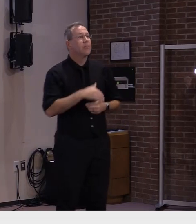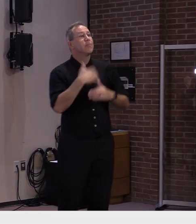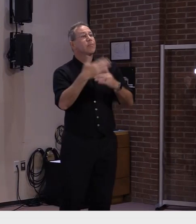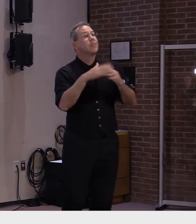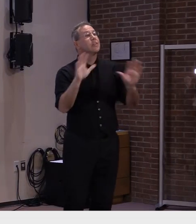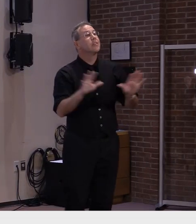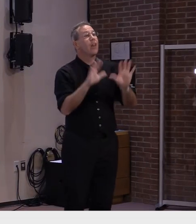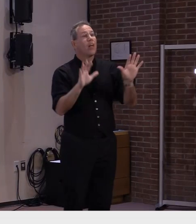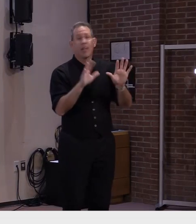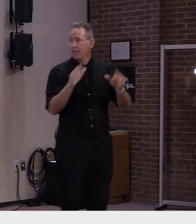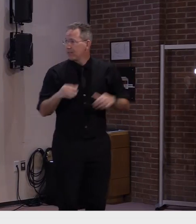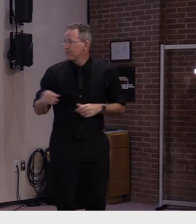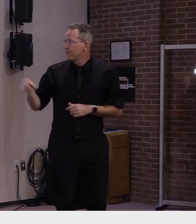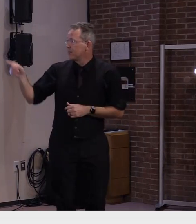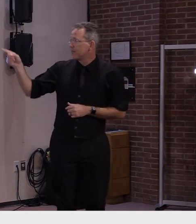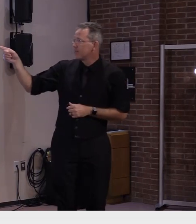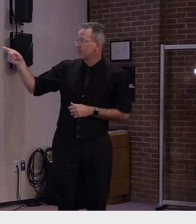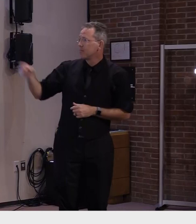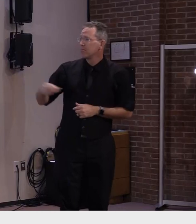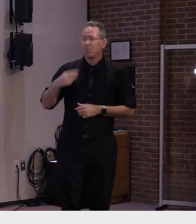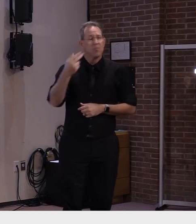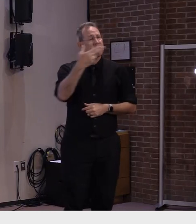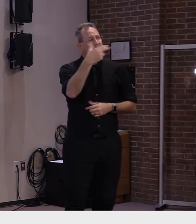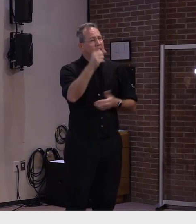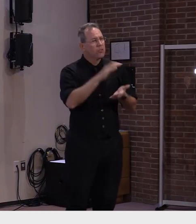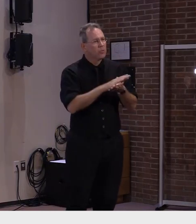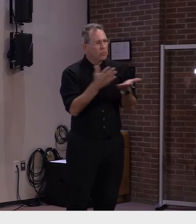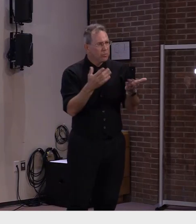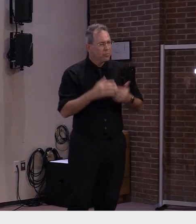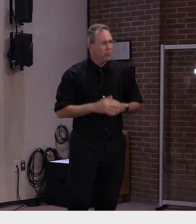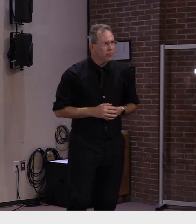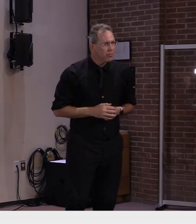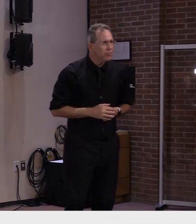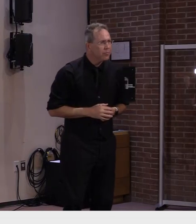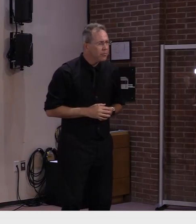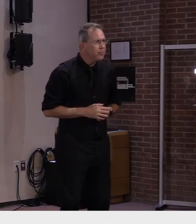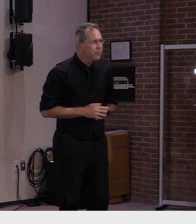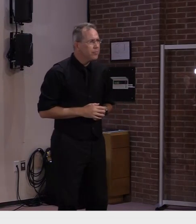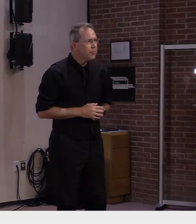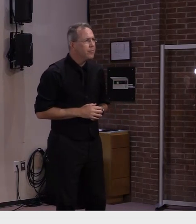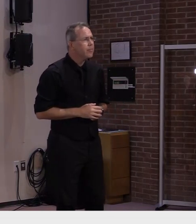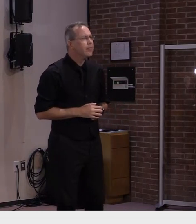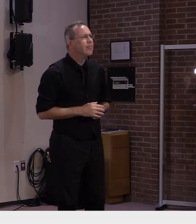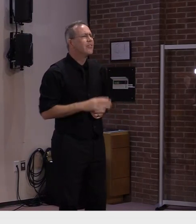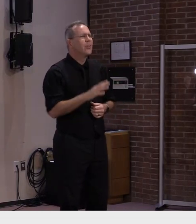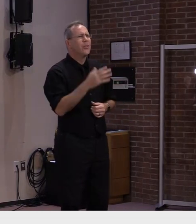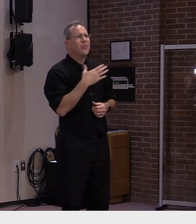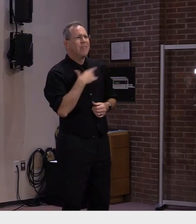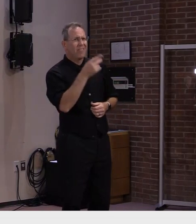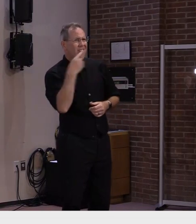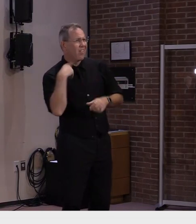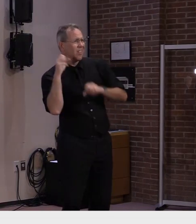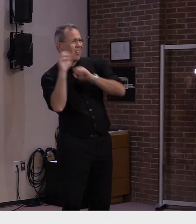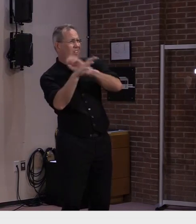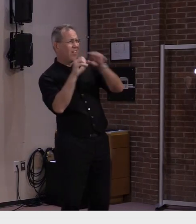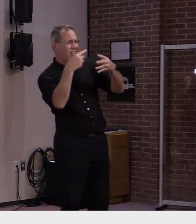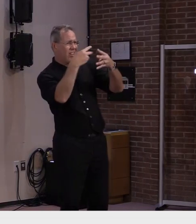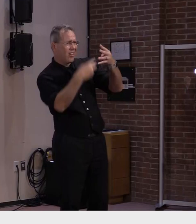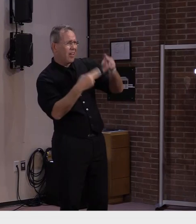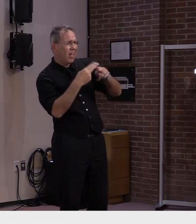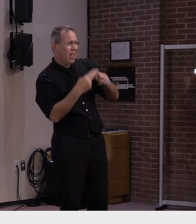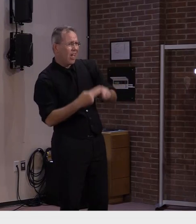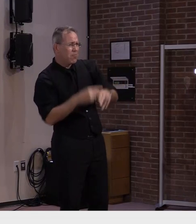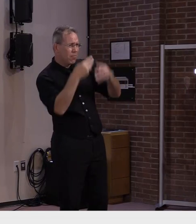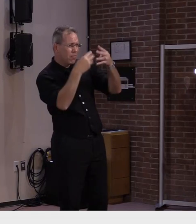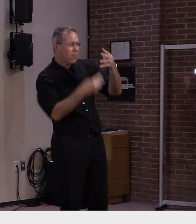school in barry please take advantage of the many opportunities and as you saw there are many opportunities to become